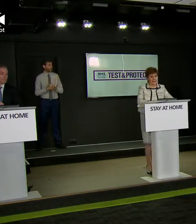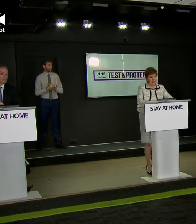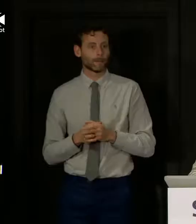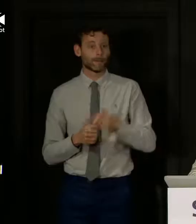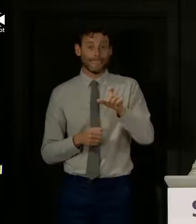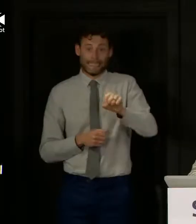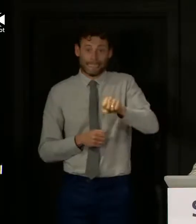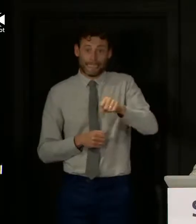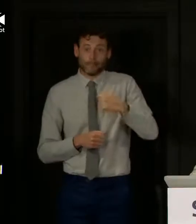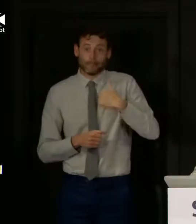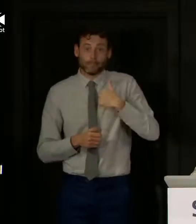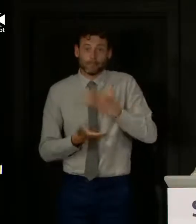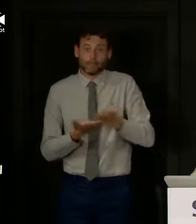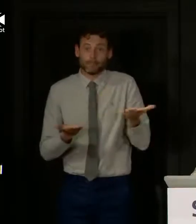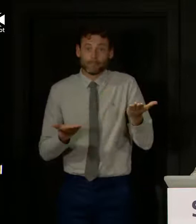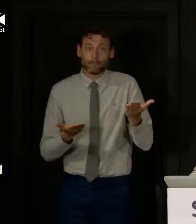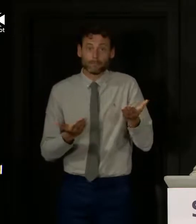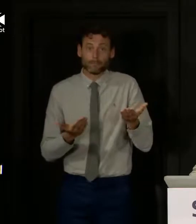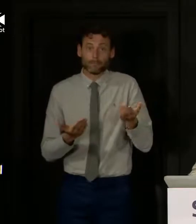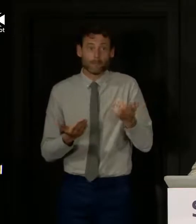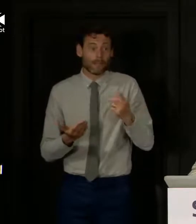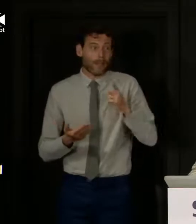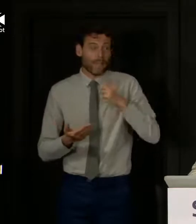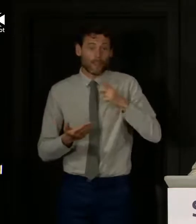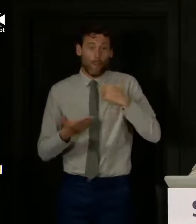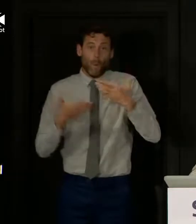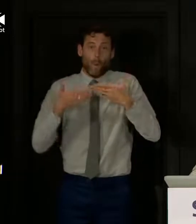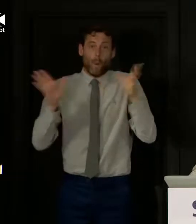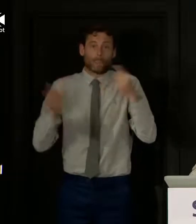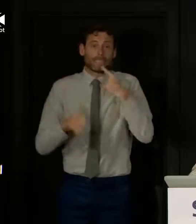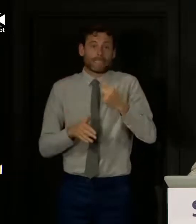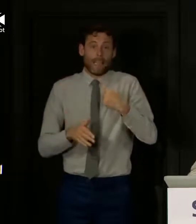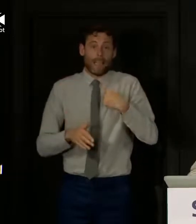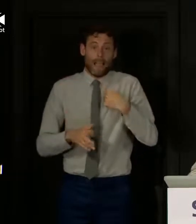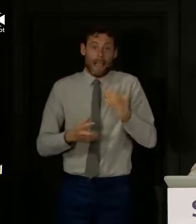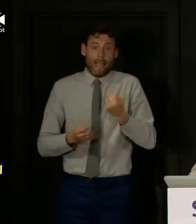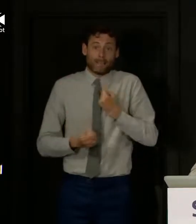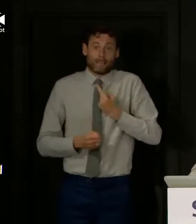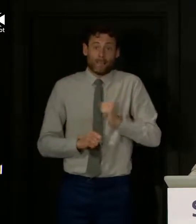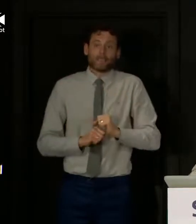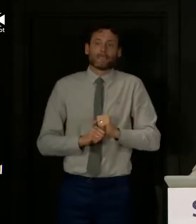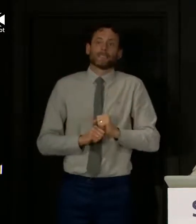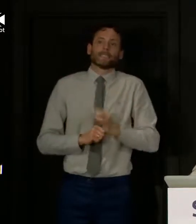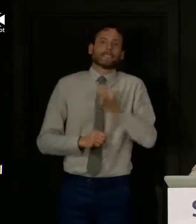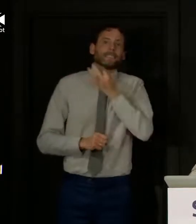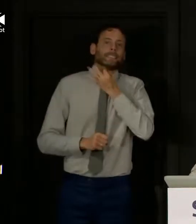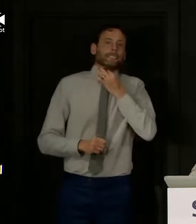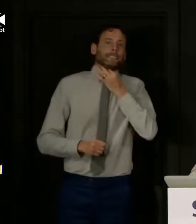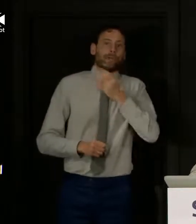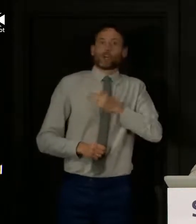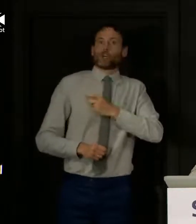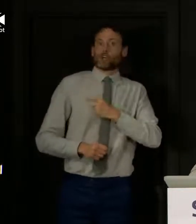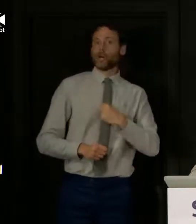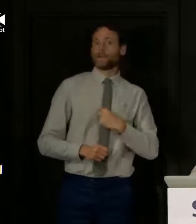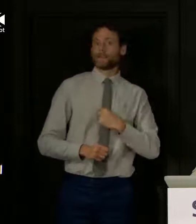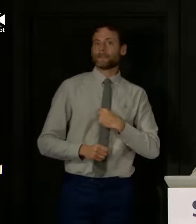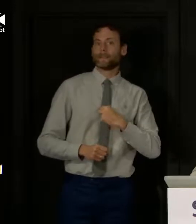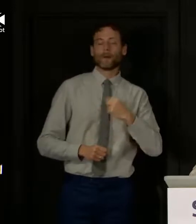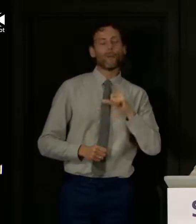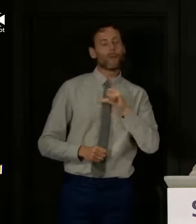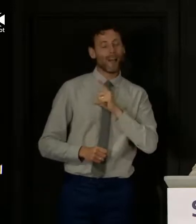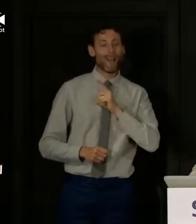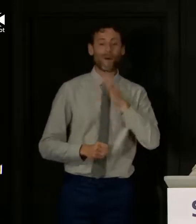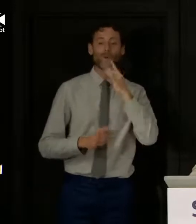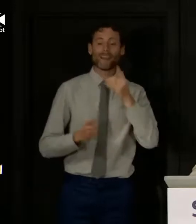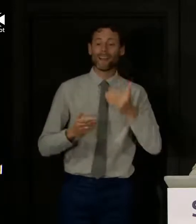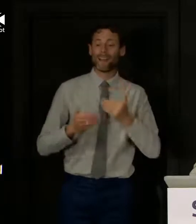Yes, I am. And that's why I was quite open about that. I feel a bit nervous because I've said all along that whenever we start to make these changes and we have